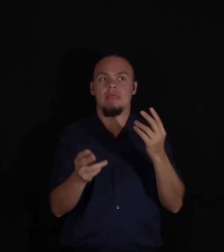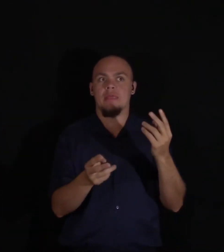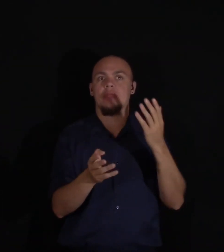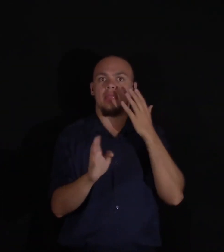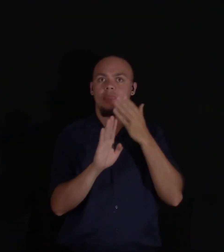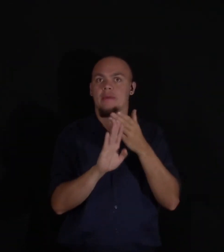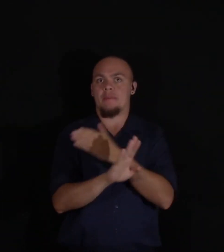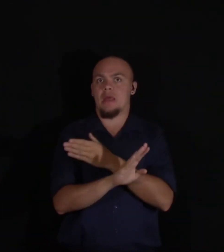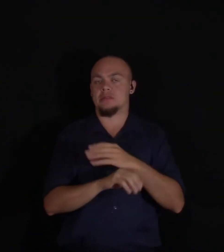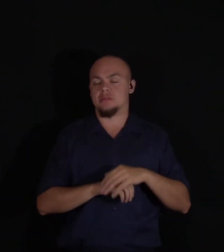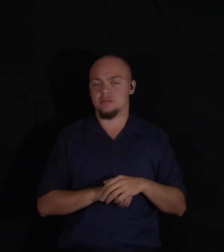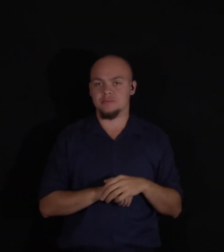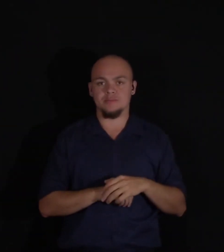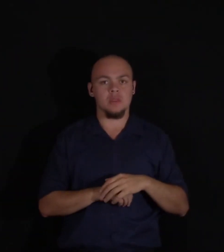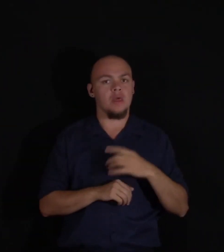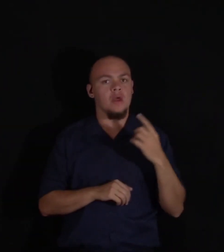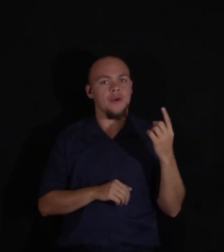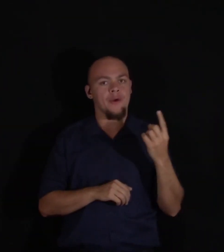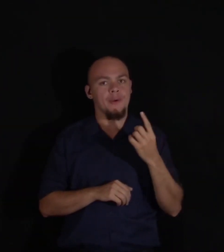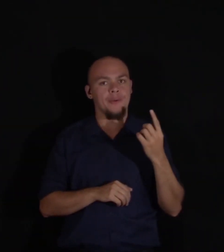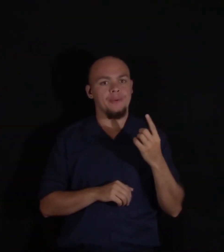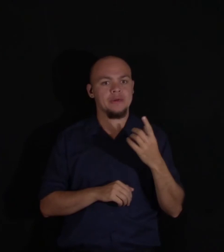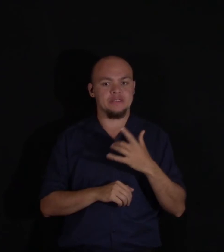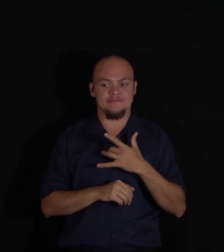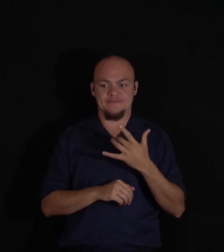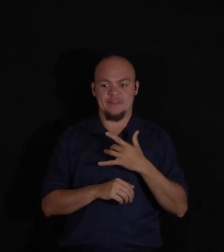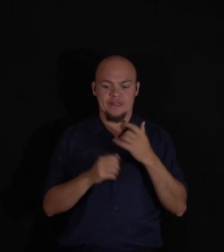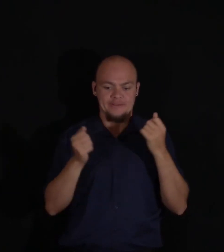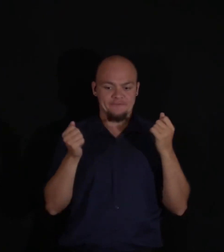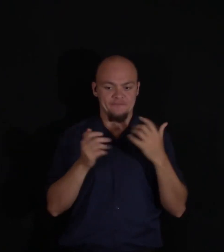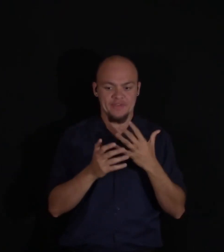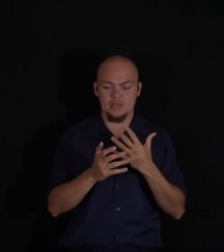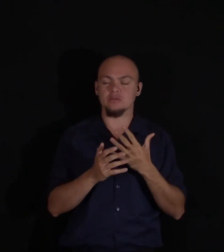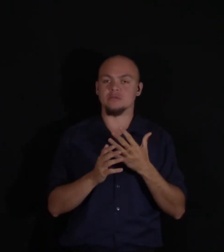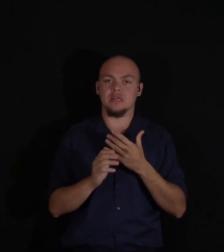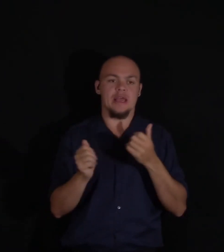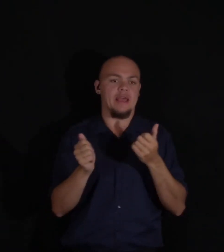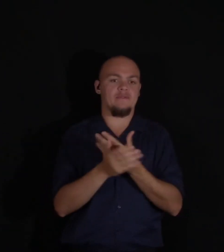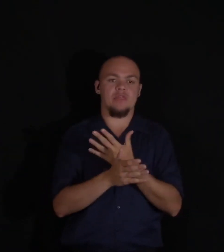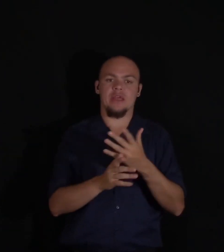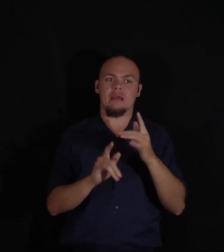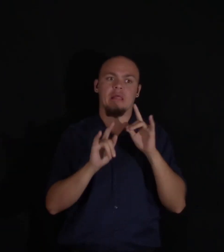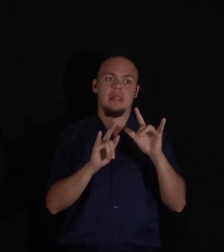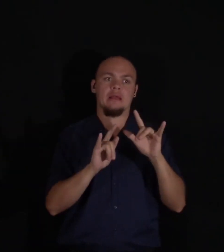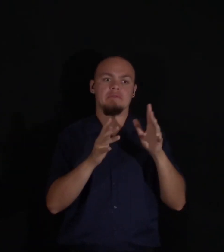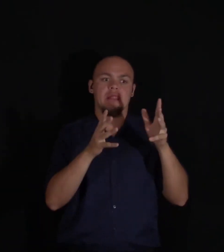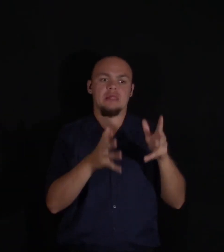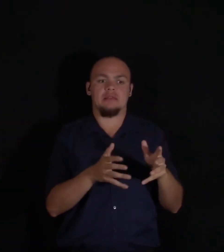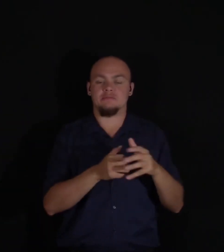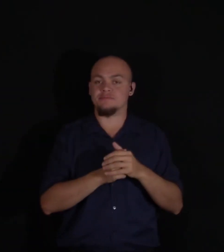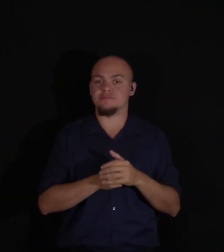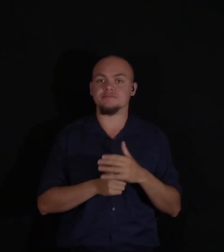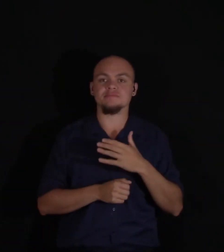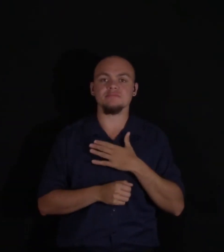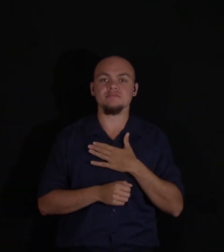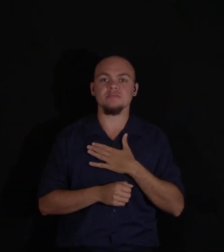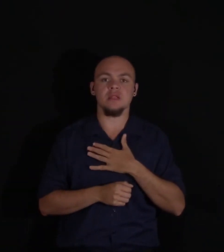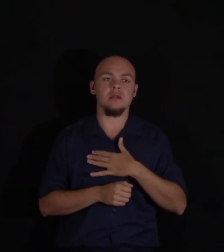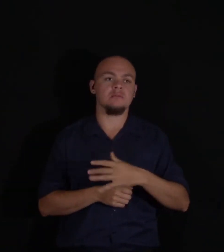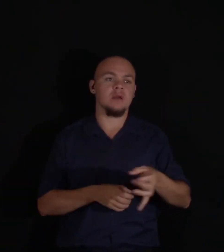There was always scope for fear, so long as anything I loved remained behind. My abhorrence of this fiend cannot